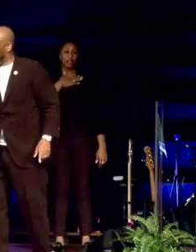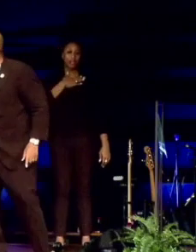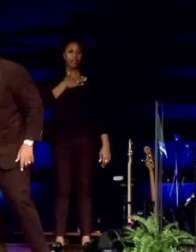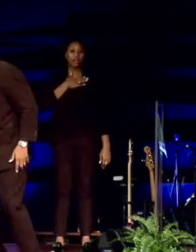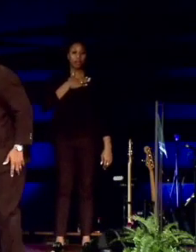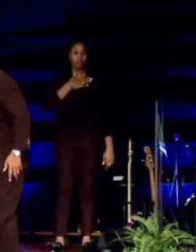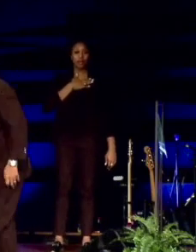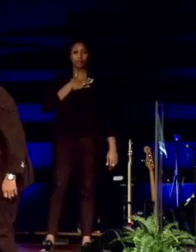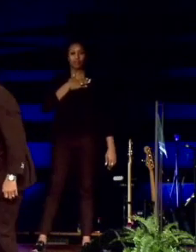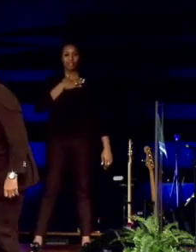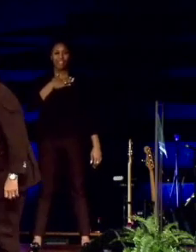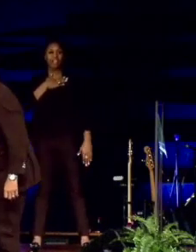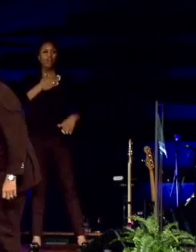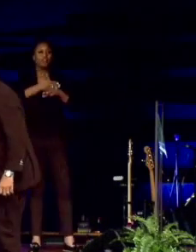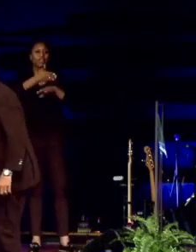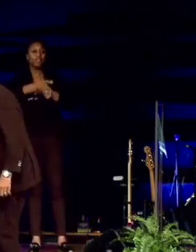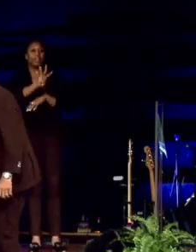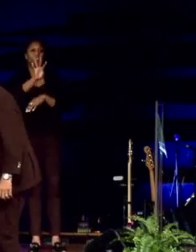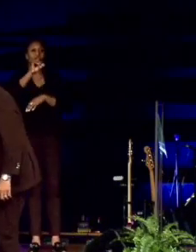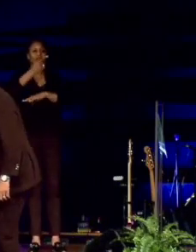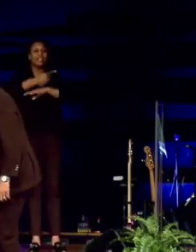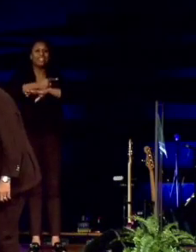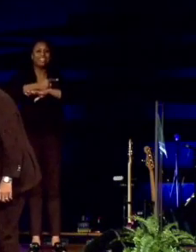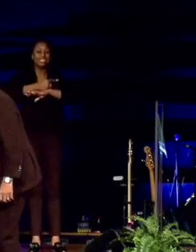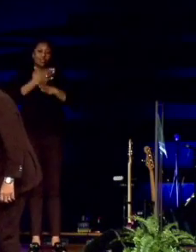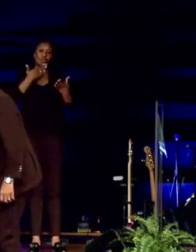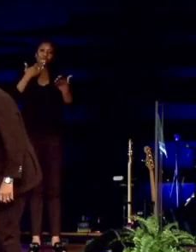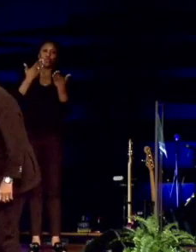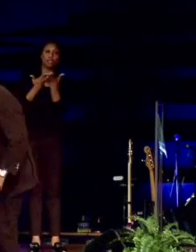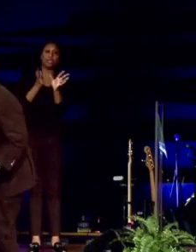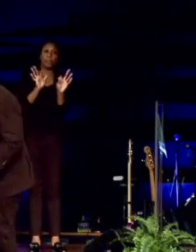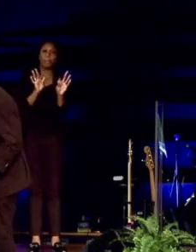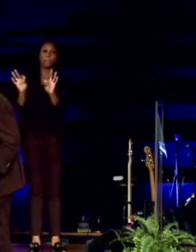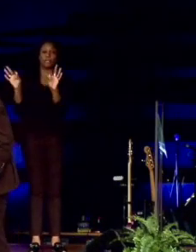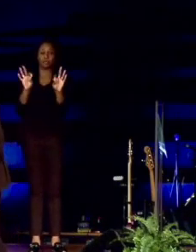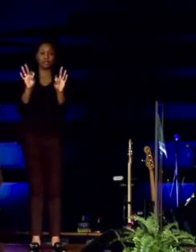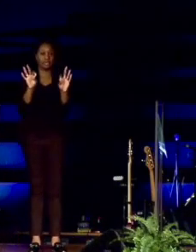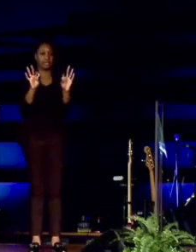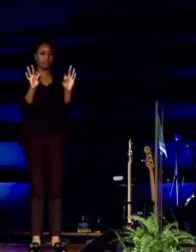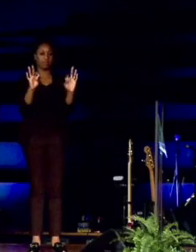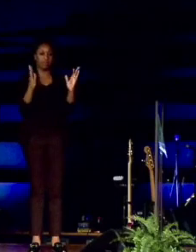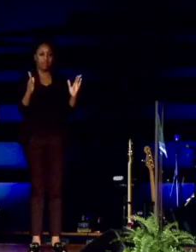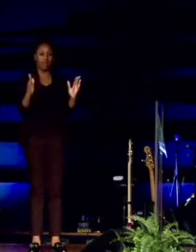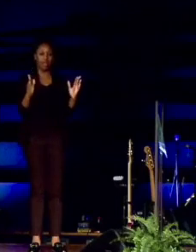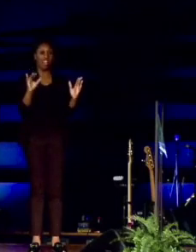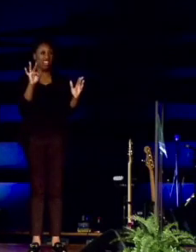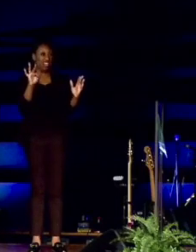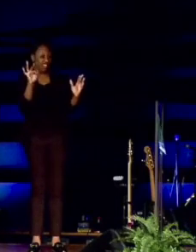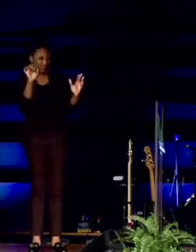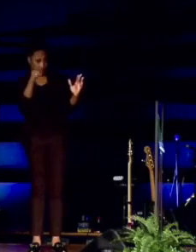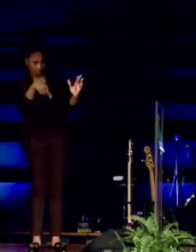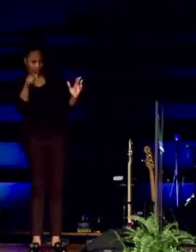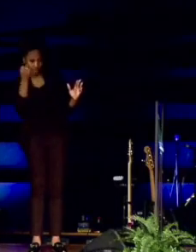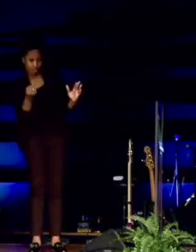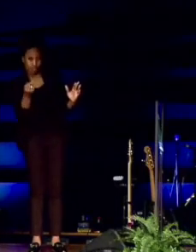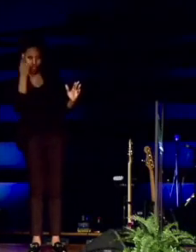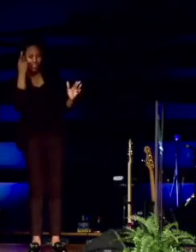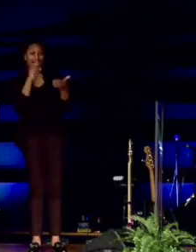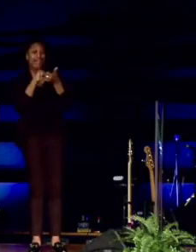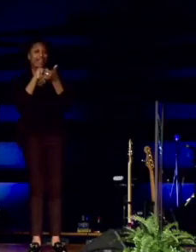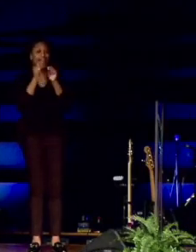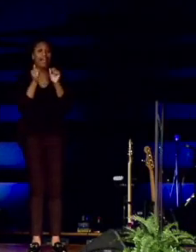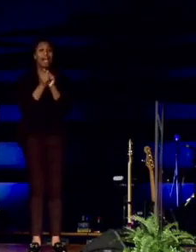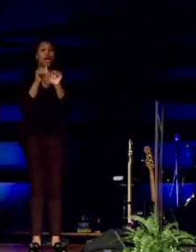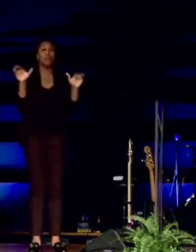Over the next 40 days, you're in a good period of time. If I could get you to understand how to do